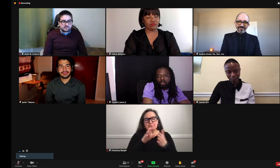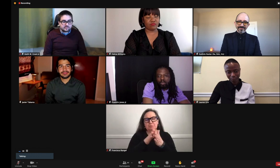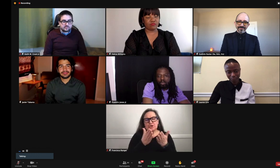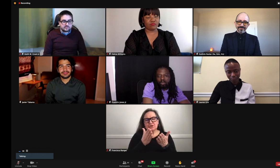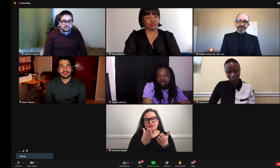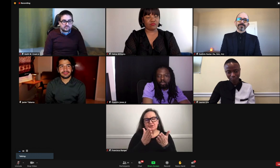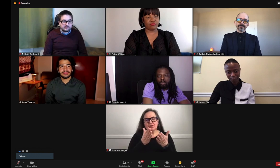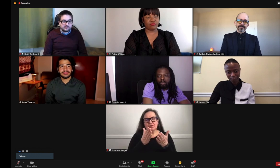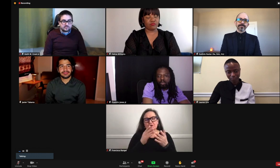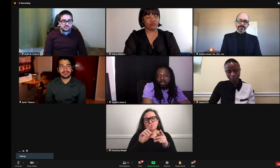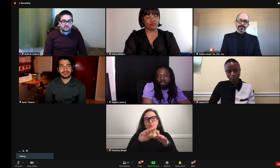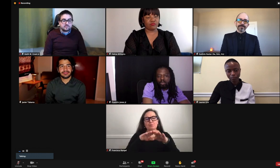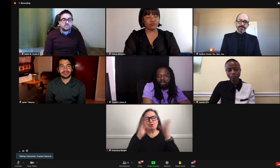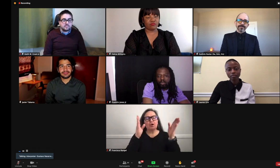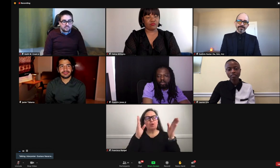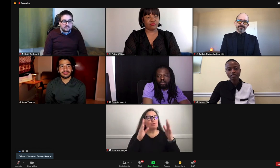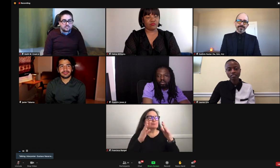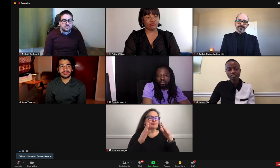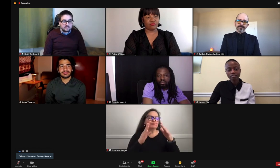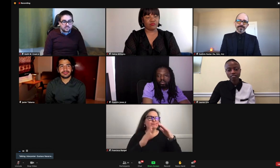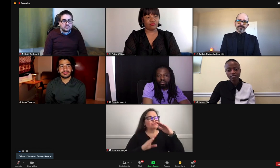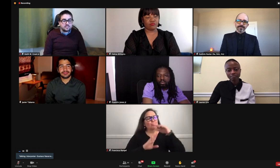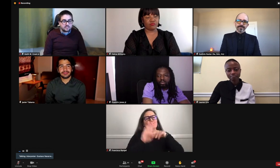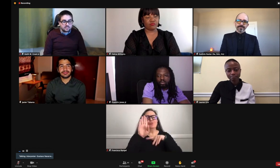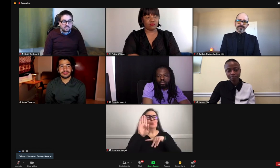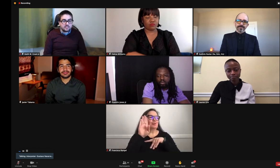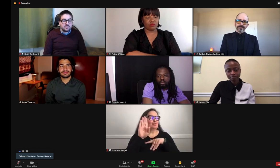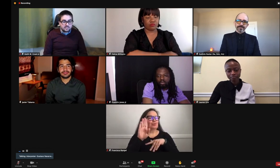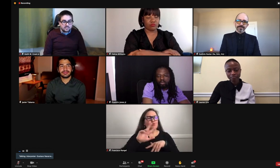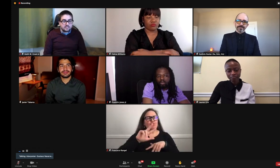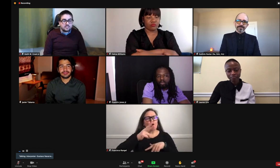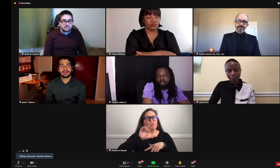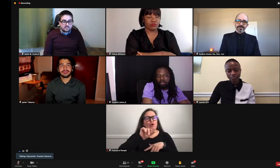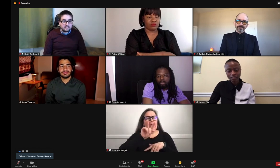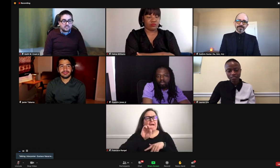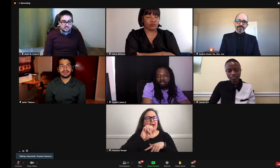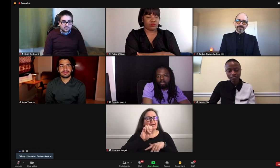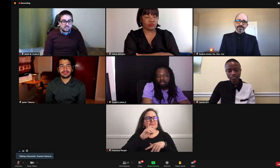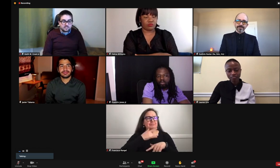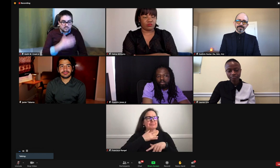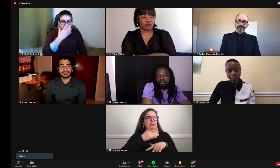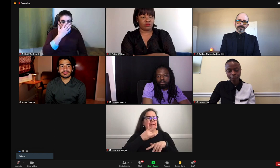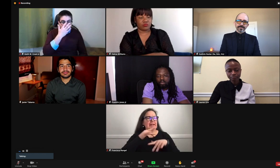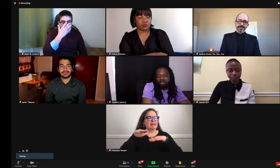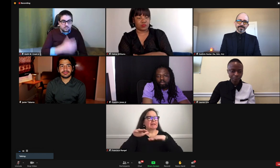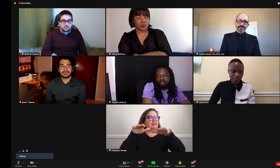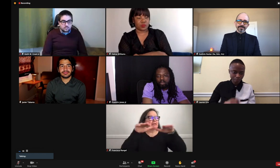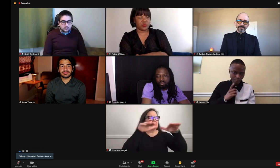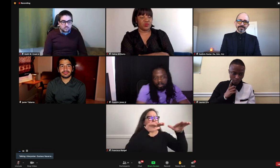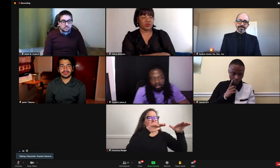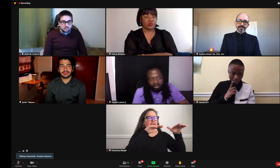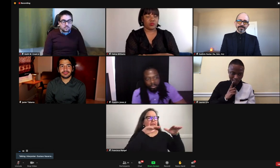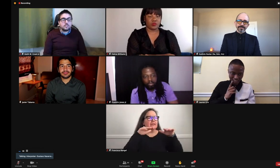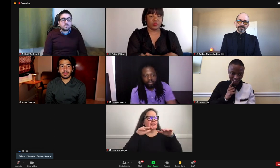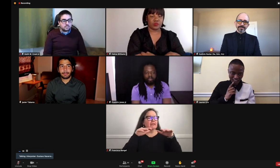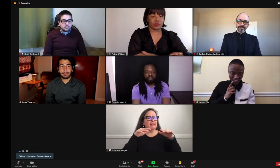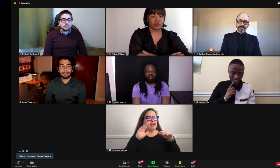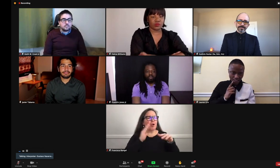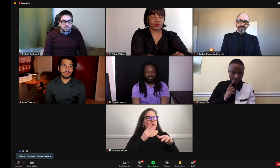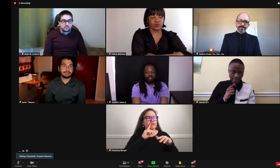I also want to see more chaptered books for